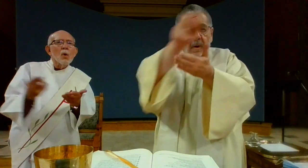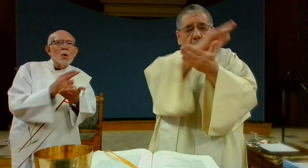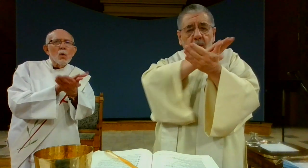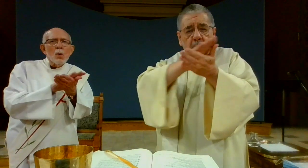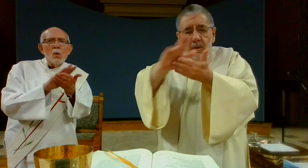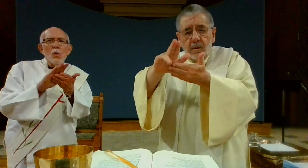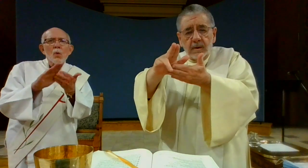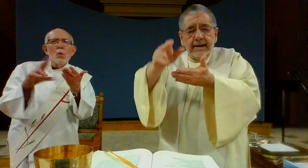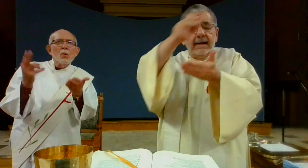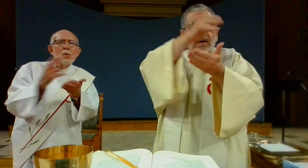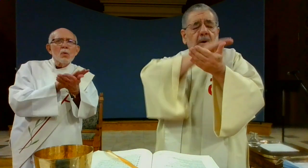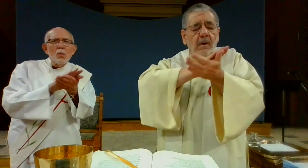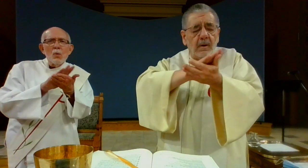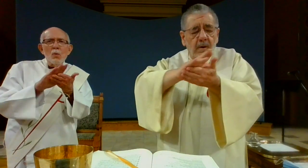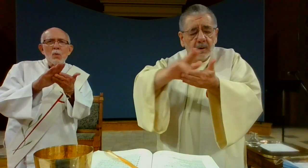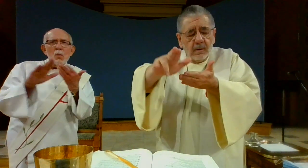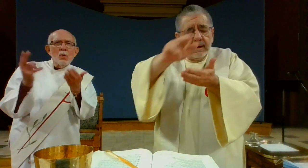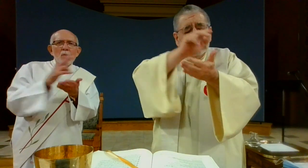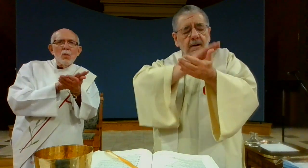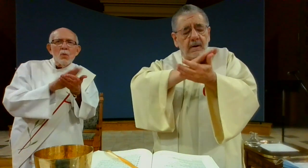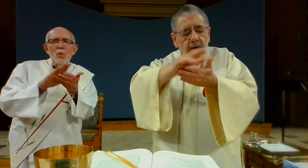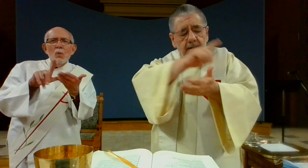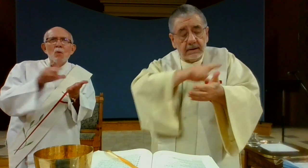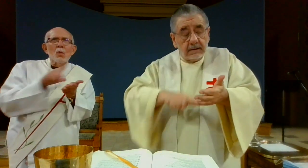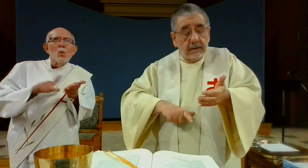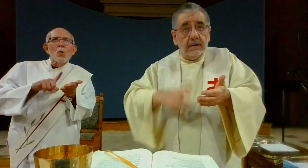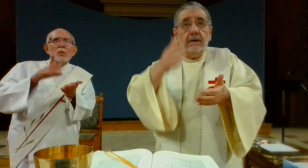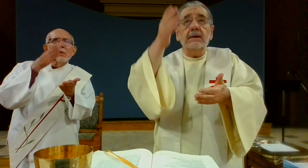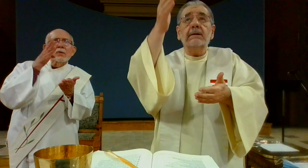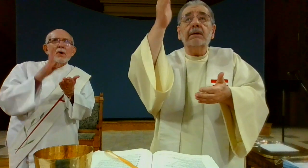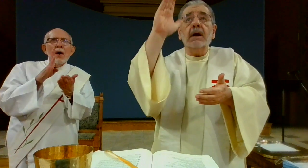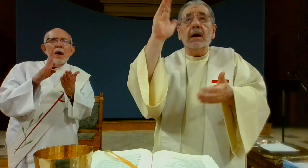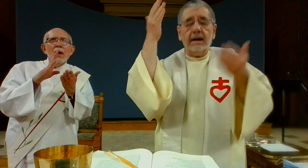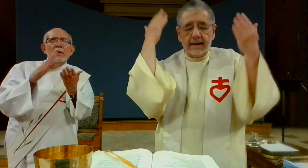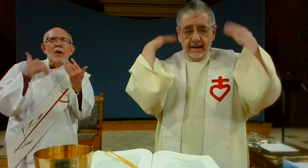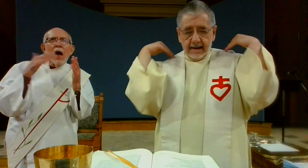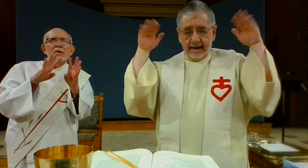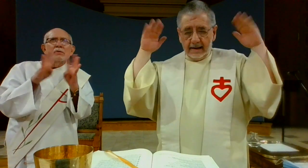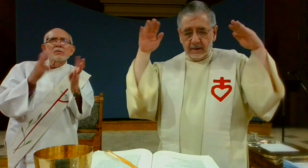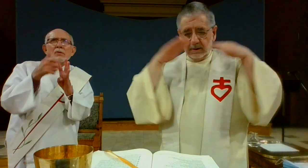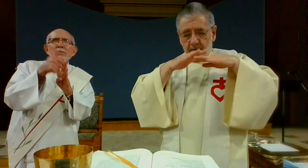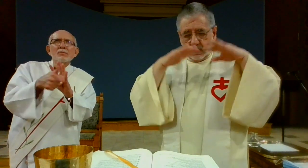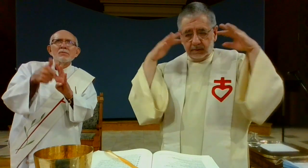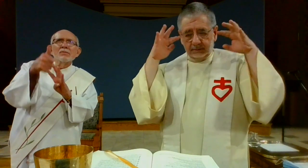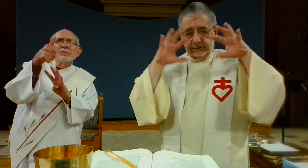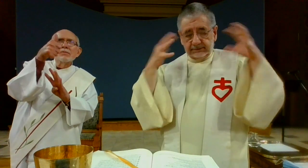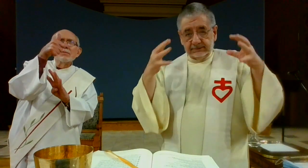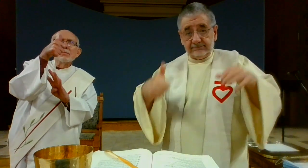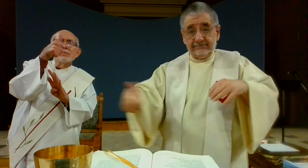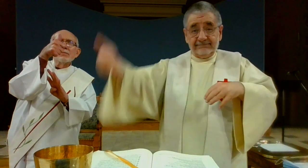holy holy holy lord god of hosts heaven and earth